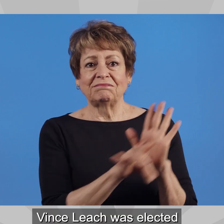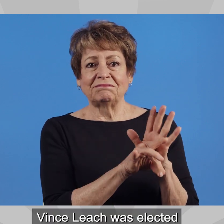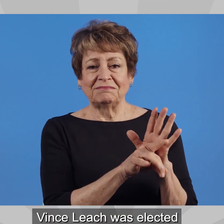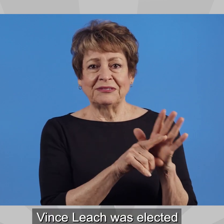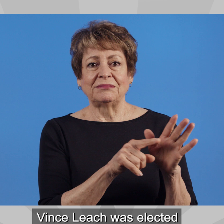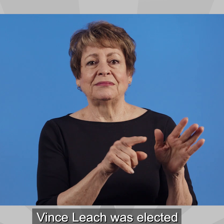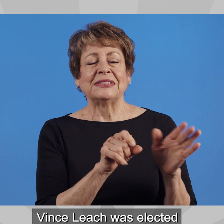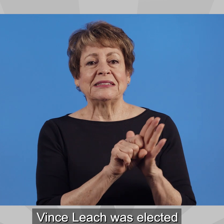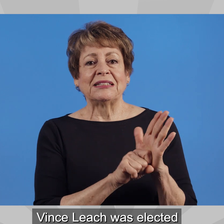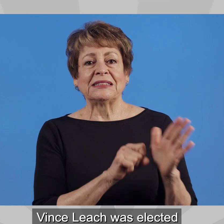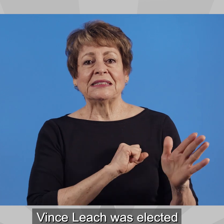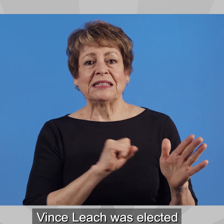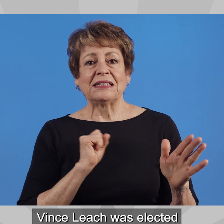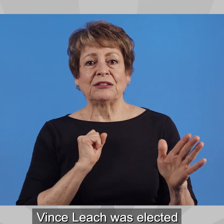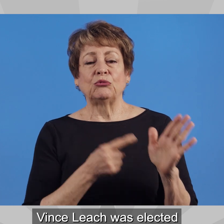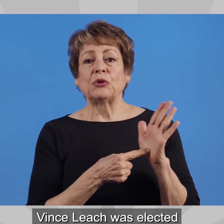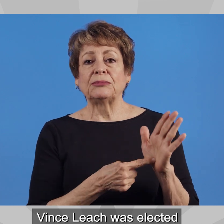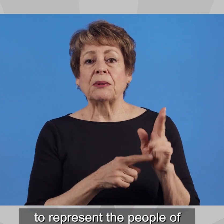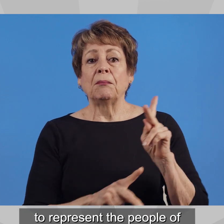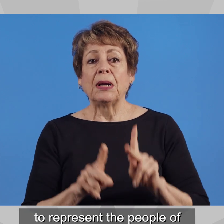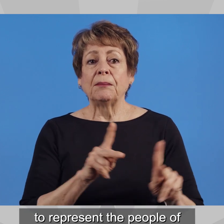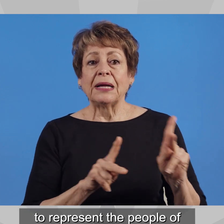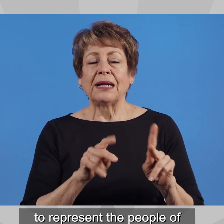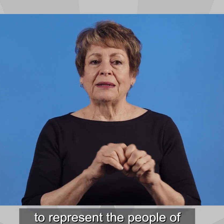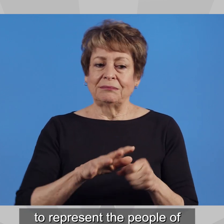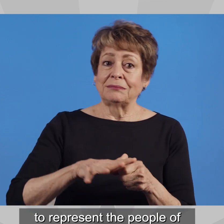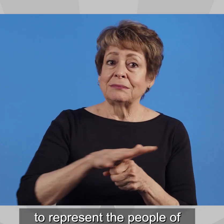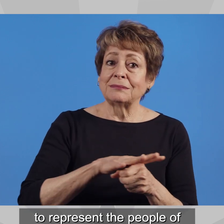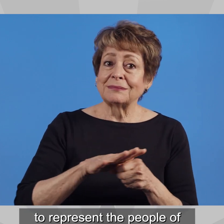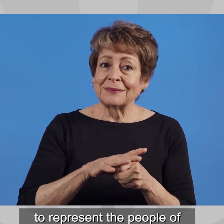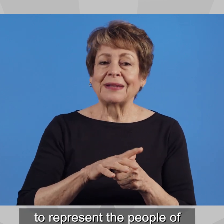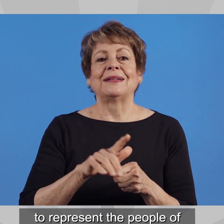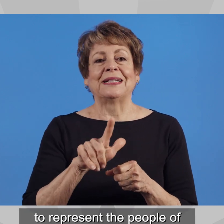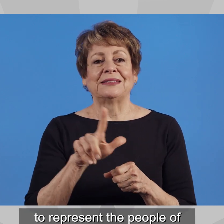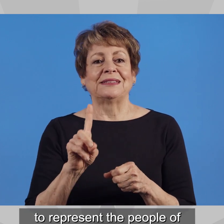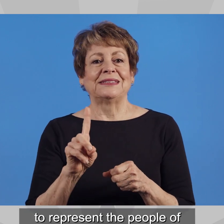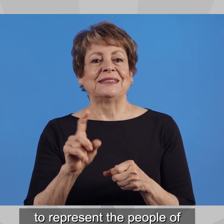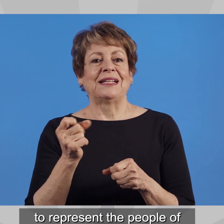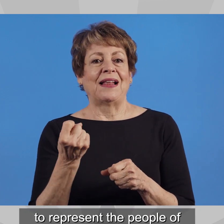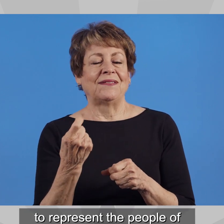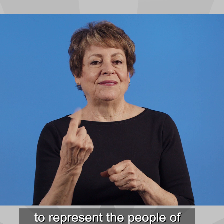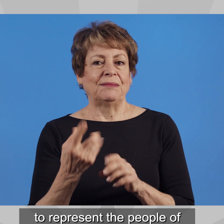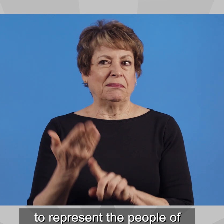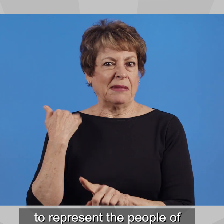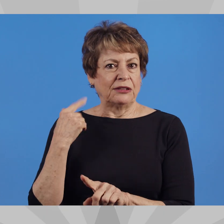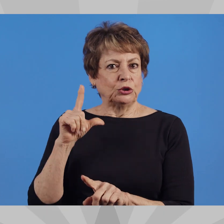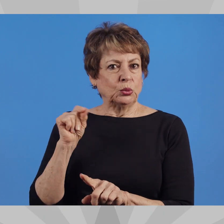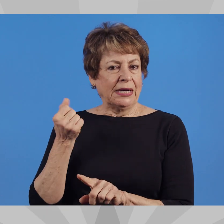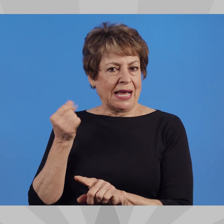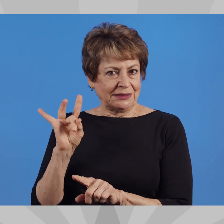VINCE LEACH WAS ELECTED TO THE STATE SENATE TO REPRESENT THE PEOPLE OF LEGISLATIVE DISTRICT 11 IN 2018.